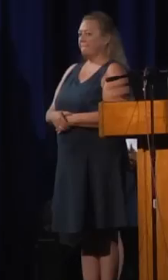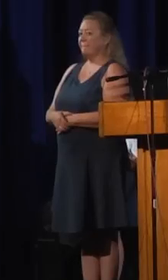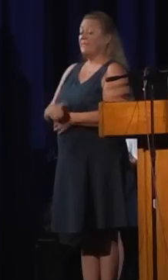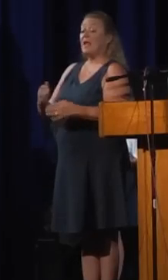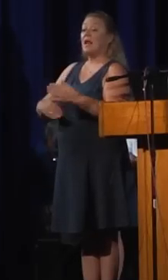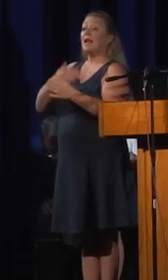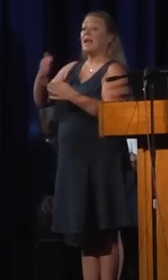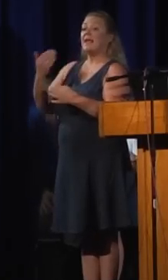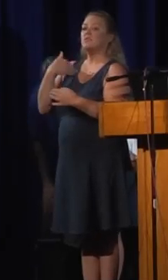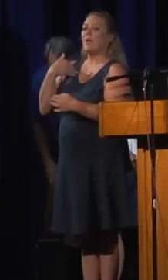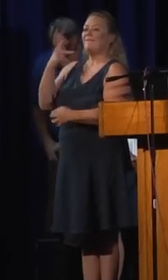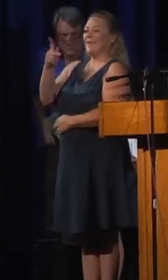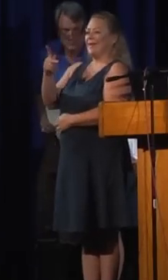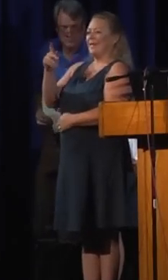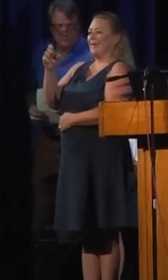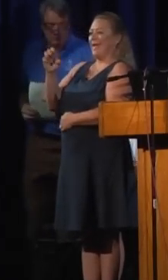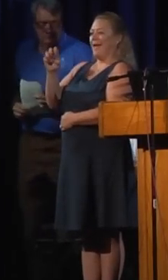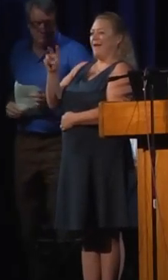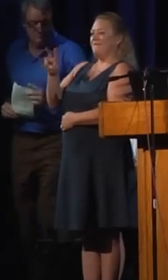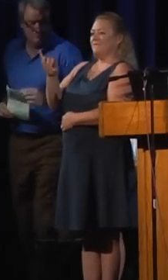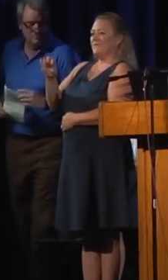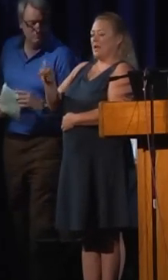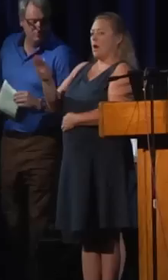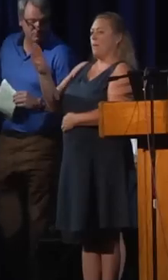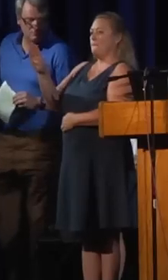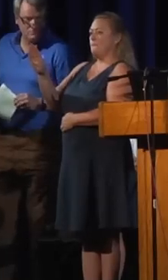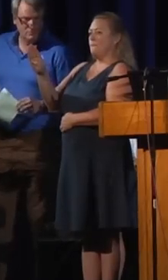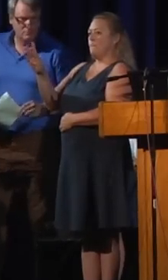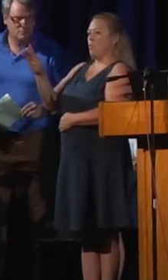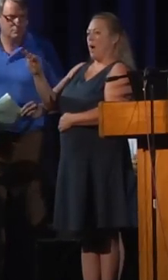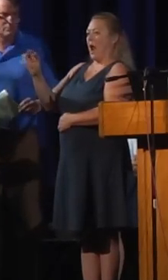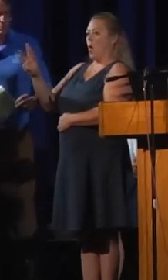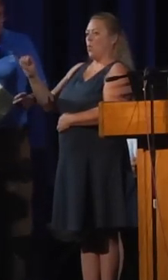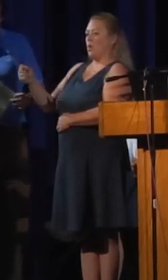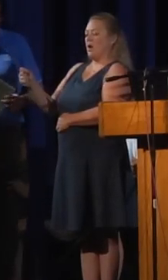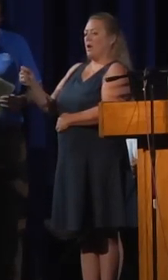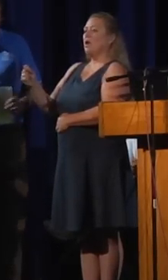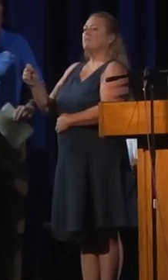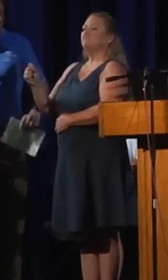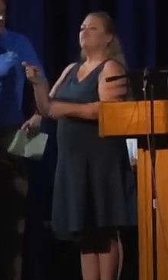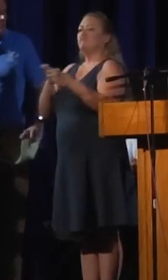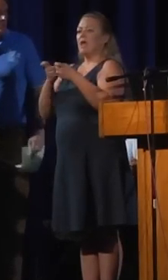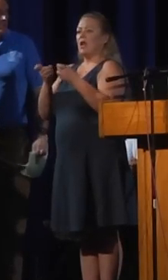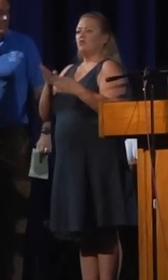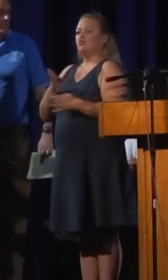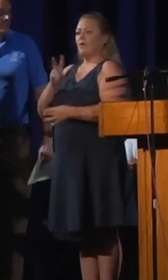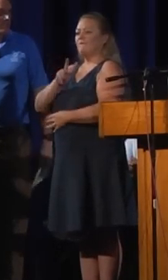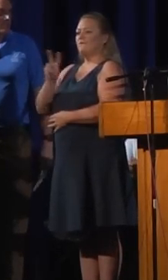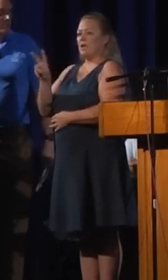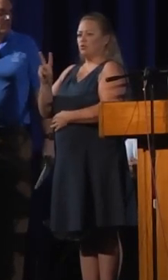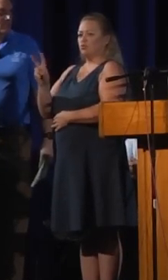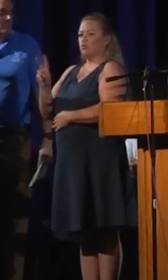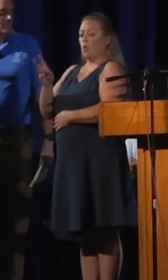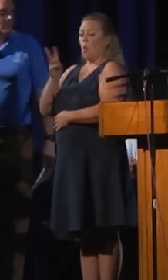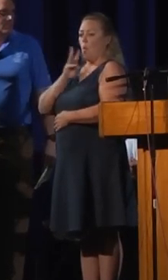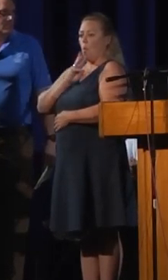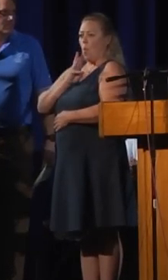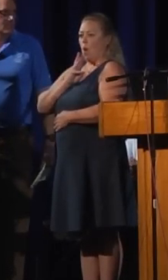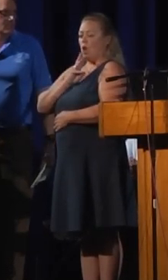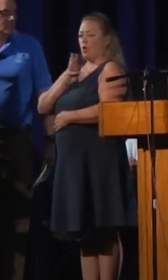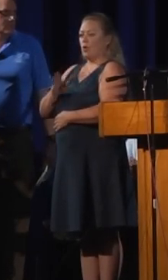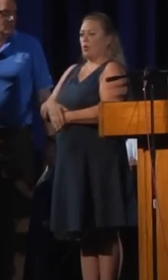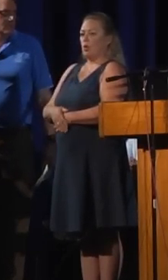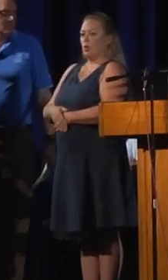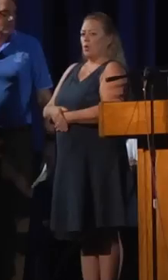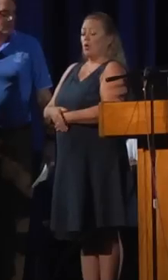Next up, have Kevin Brown. Kevin is the general manager of Ventura Water. Talk a bit about how our water system responded to the fire